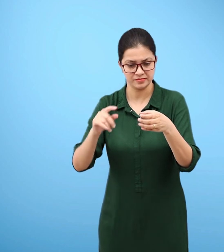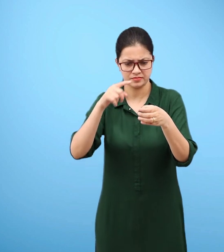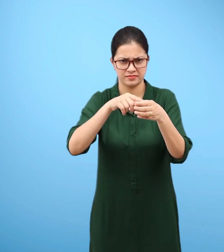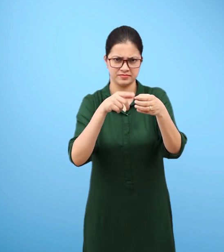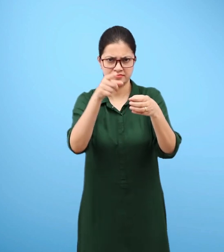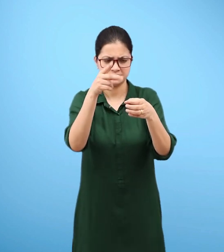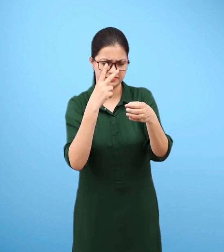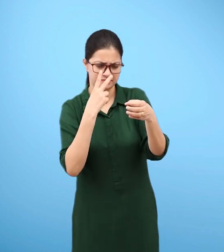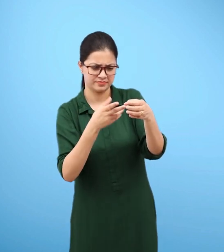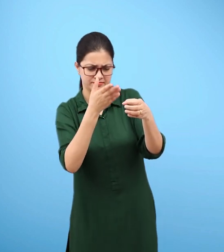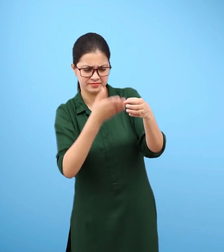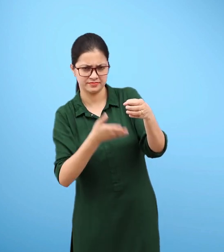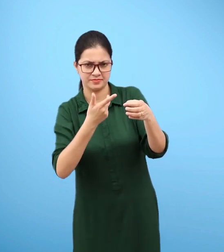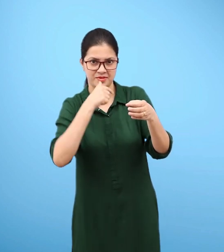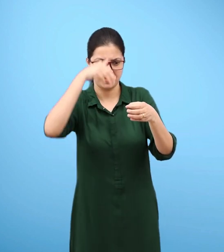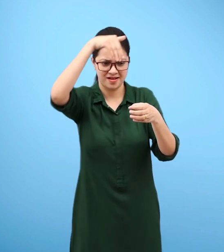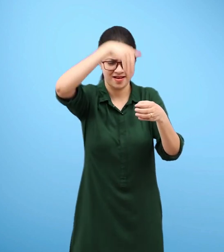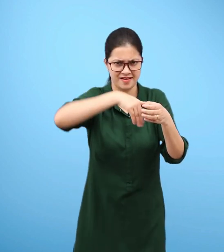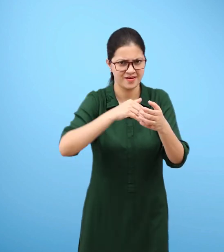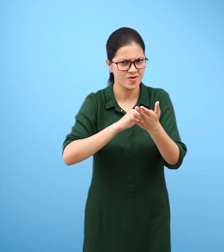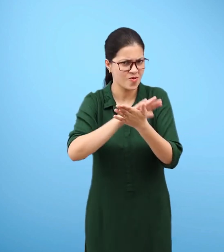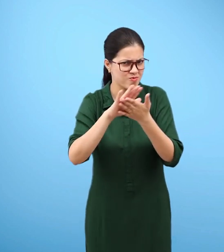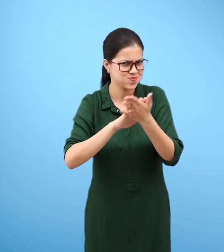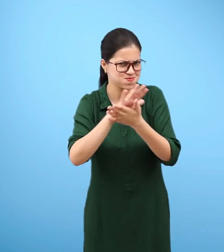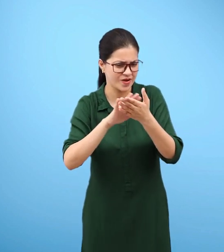Is it really empty or does it have something inside?